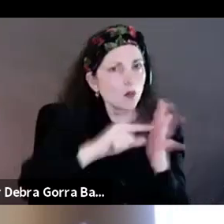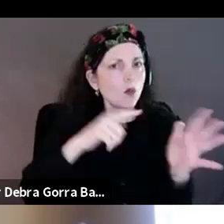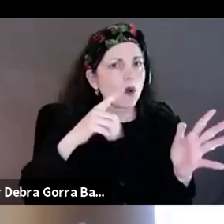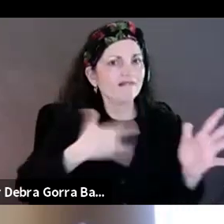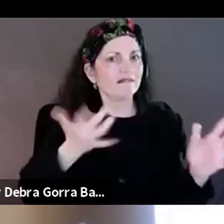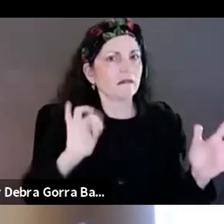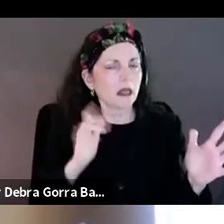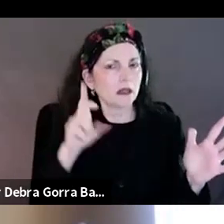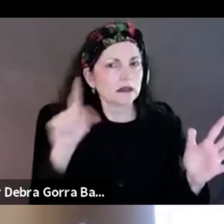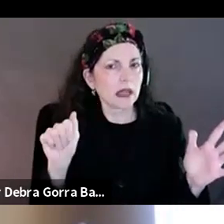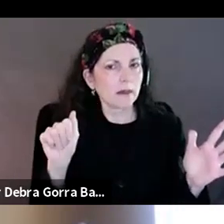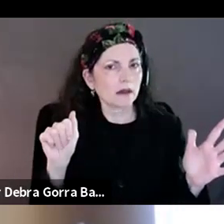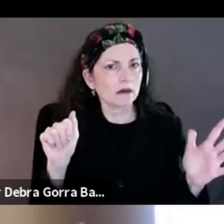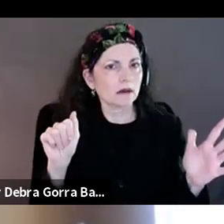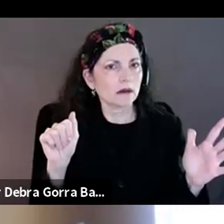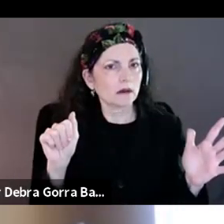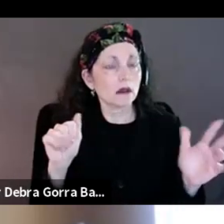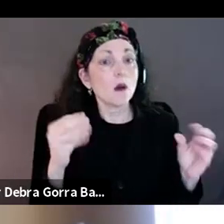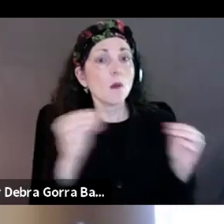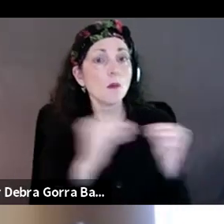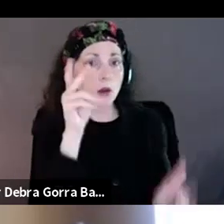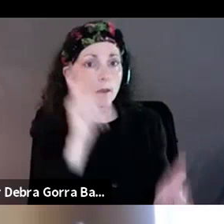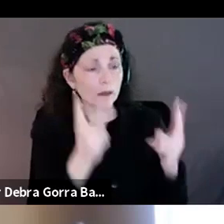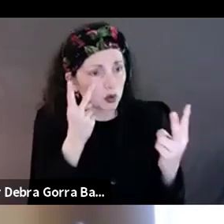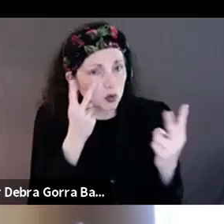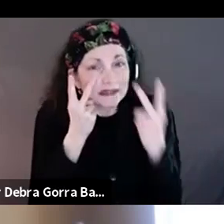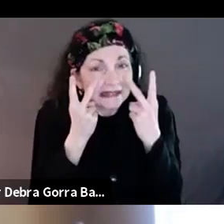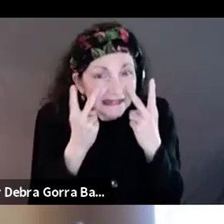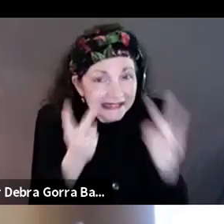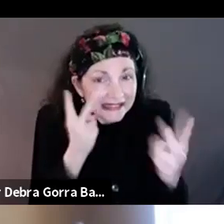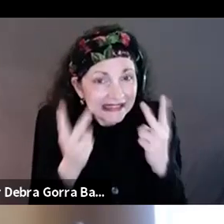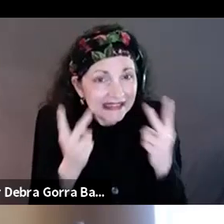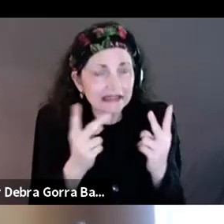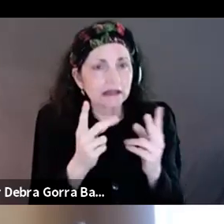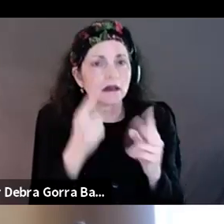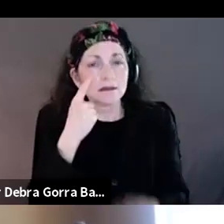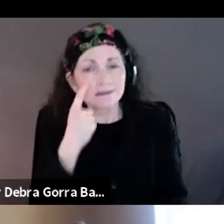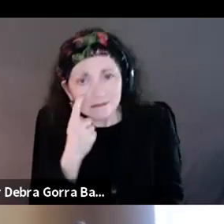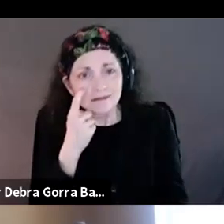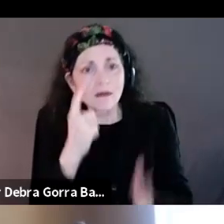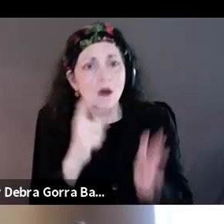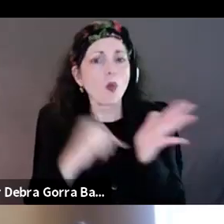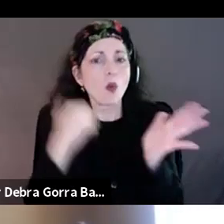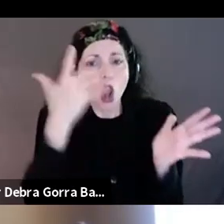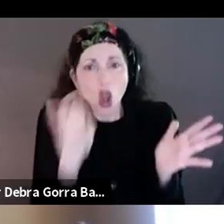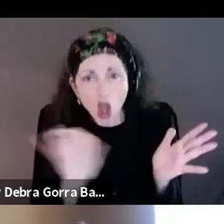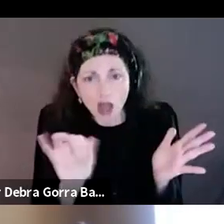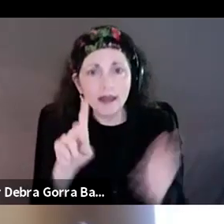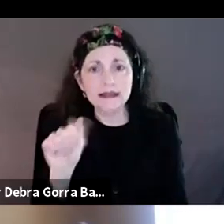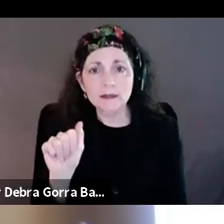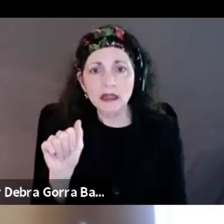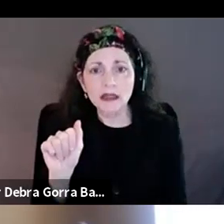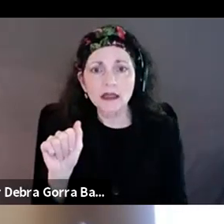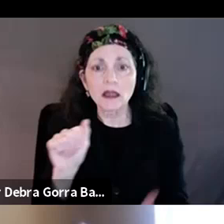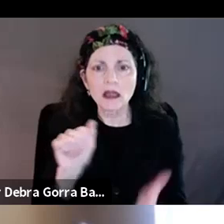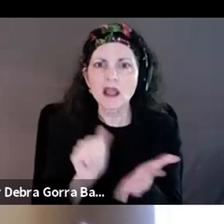as disabled, that it's a positive move, you know, purely from a political standpoint. There's many more